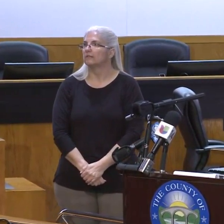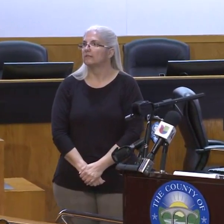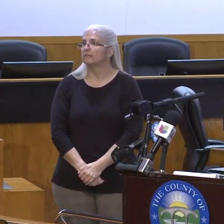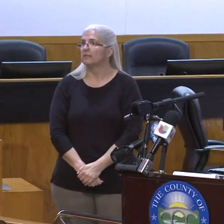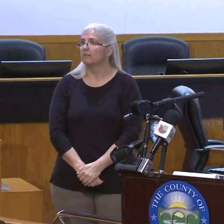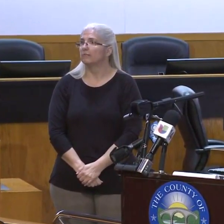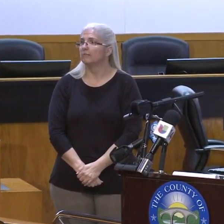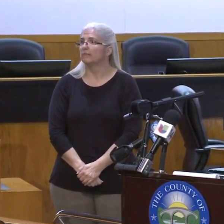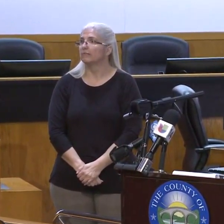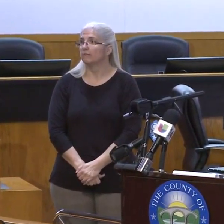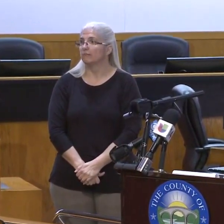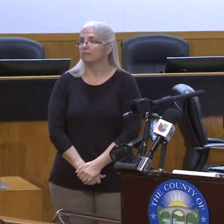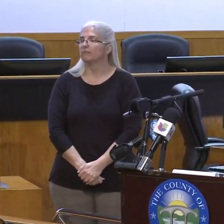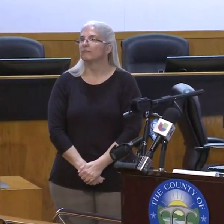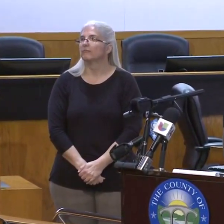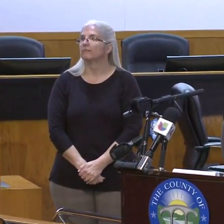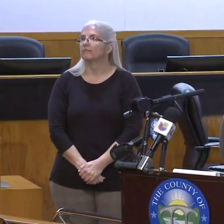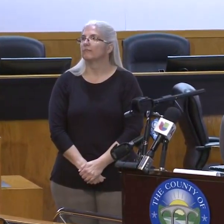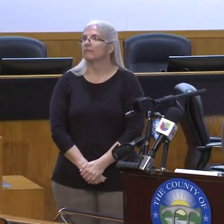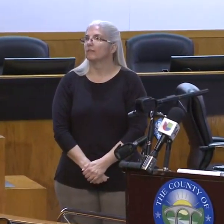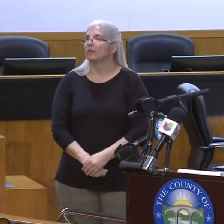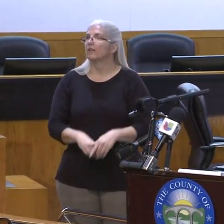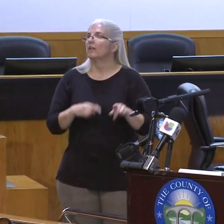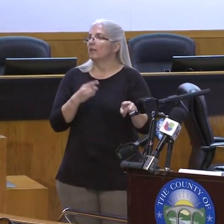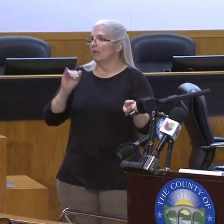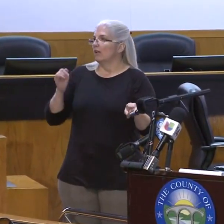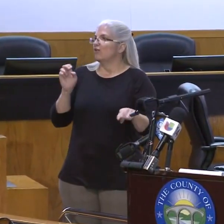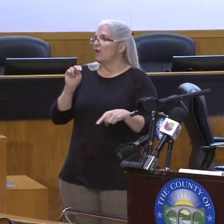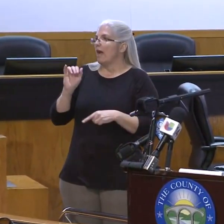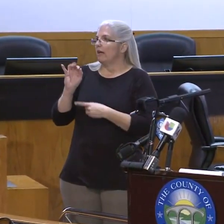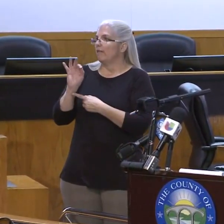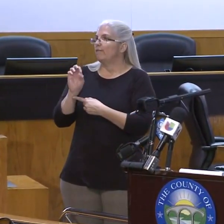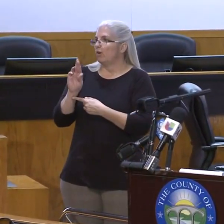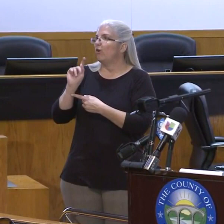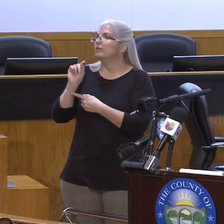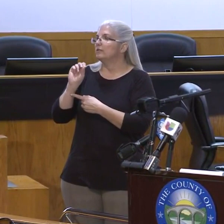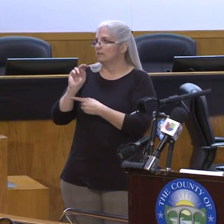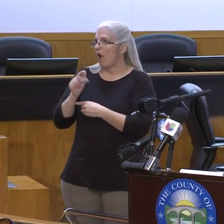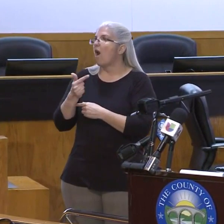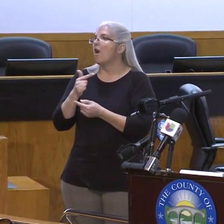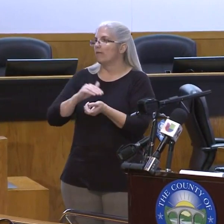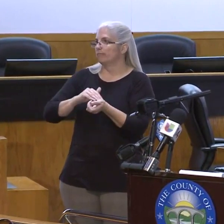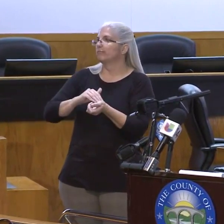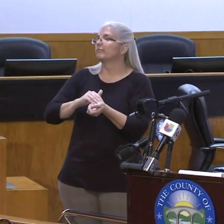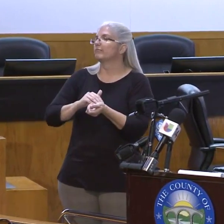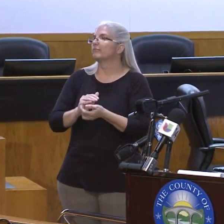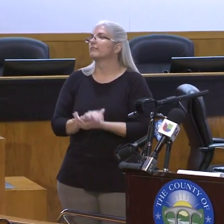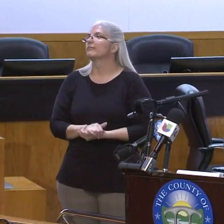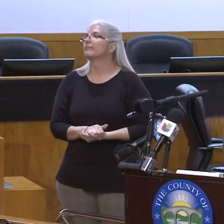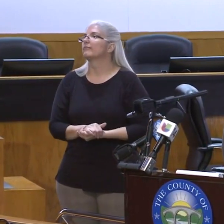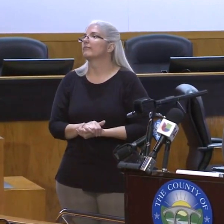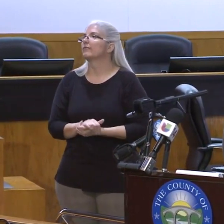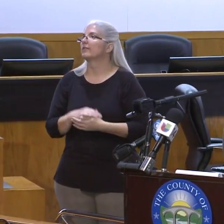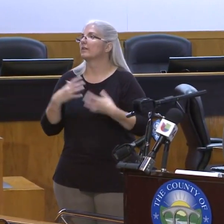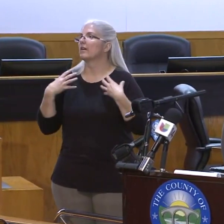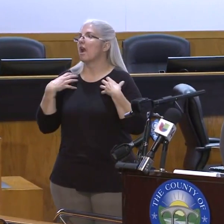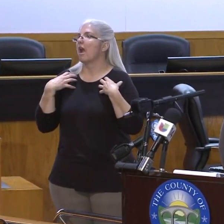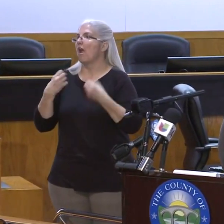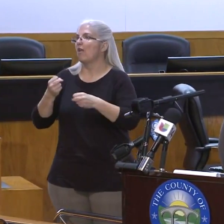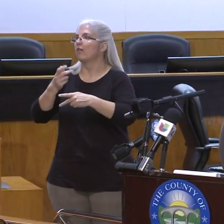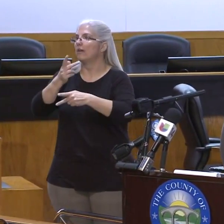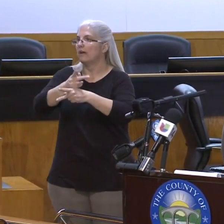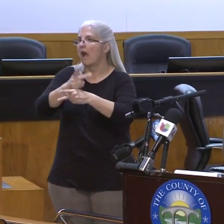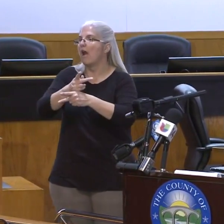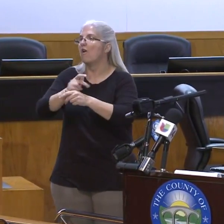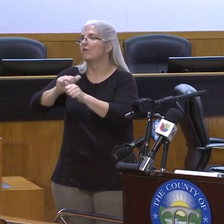Good morning. My name is Dr. Jennifer Tong. I am the director of the Healthcare Surge Capacity Planning Branch of the County of Santa Santa